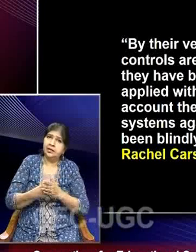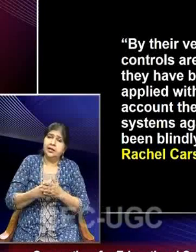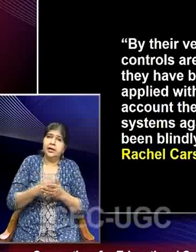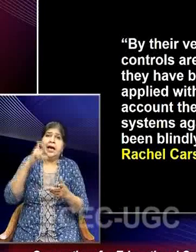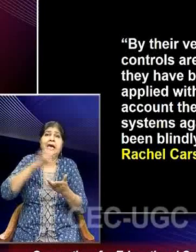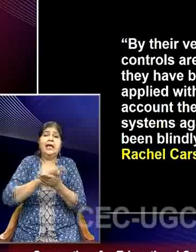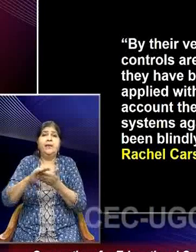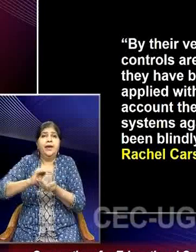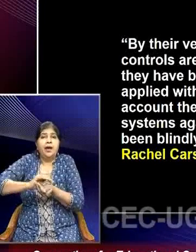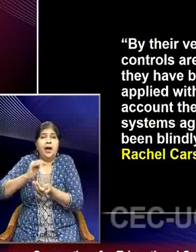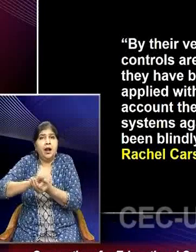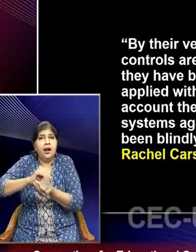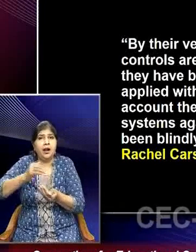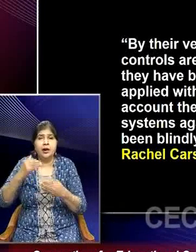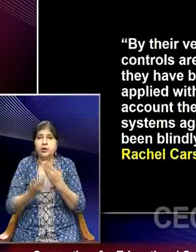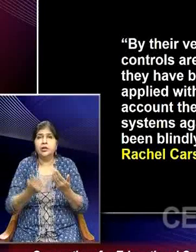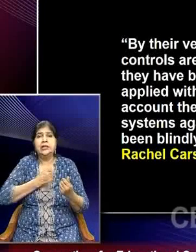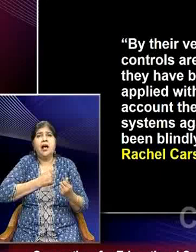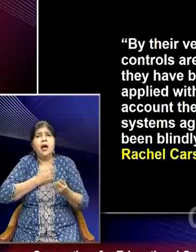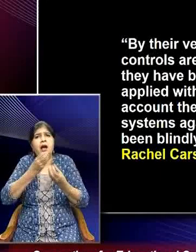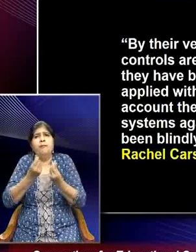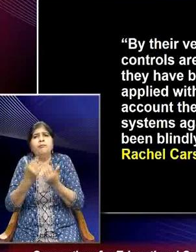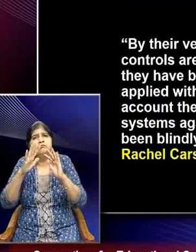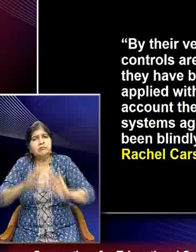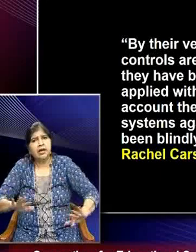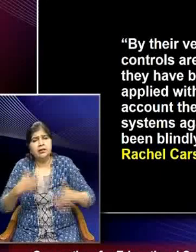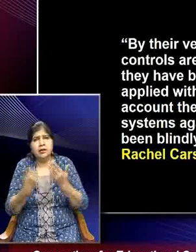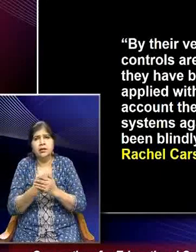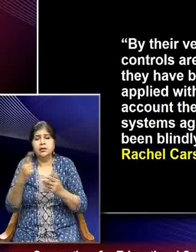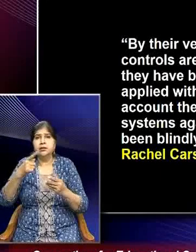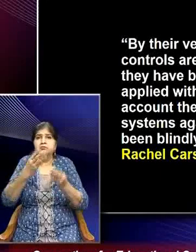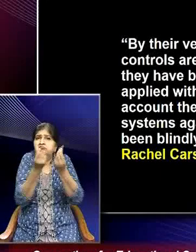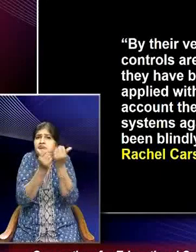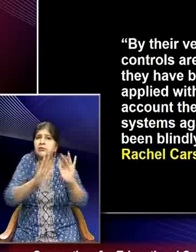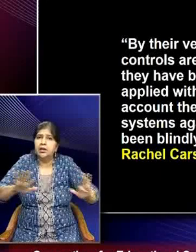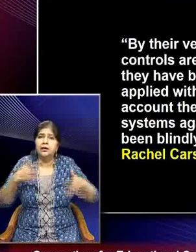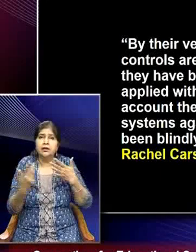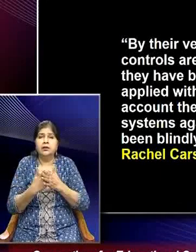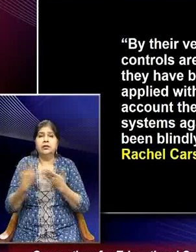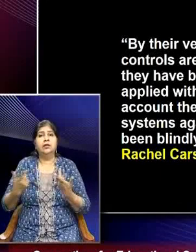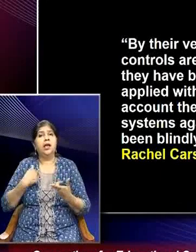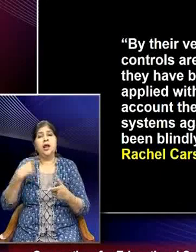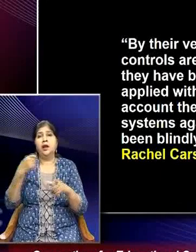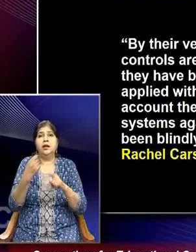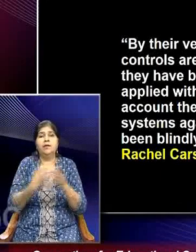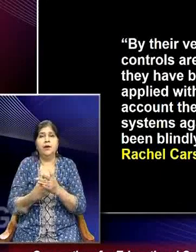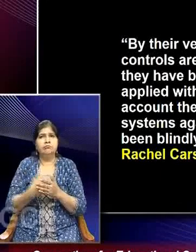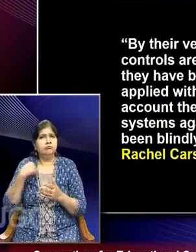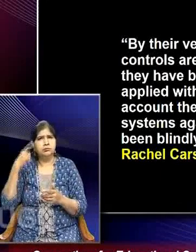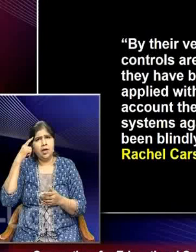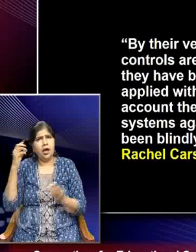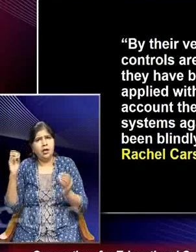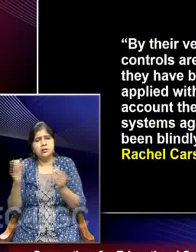controls are self-defeating, for they have been devised and applied without taking into account